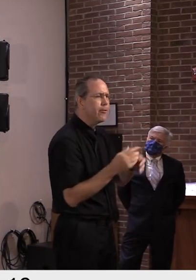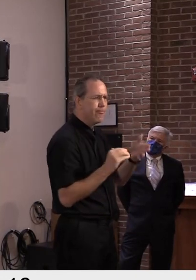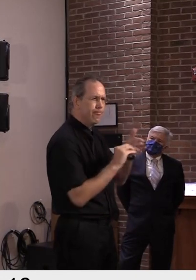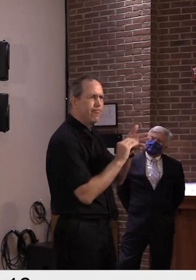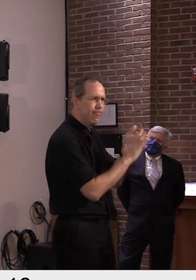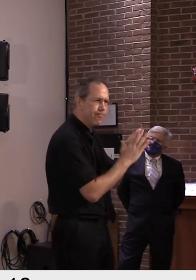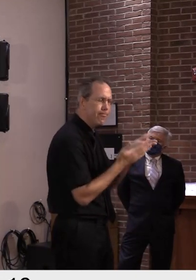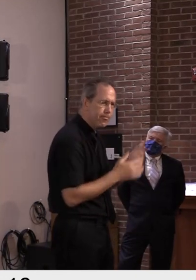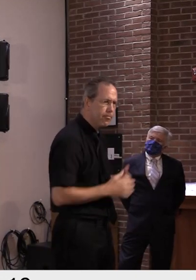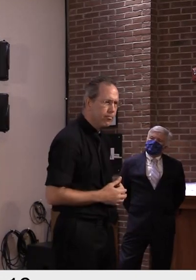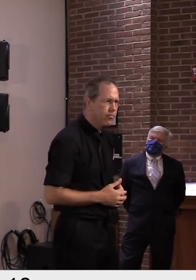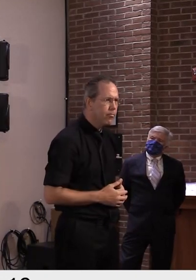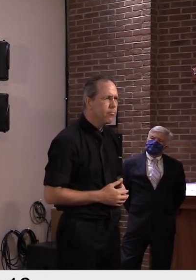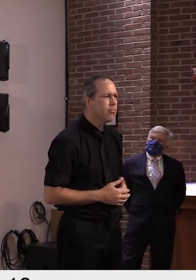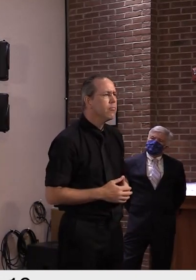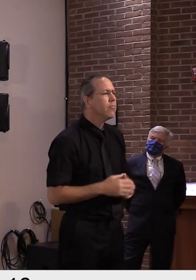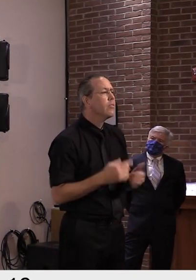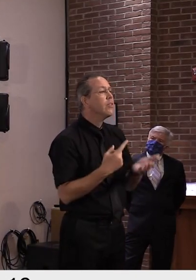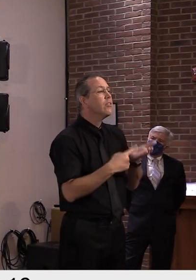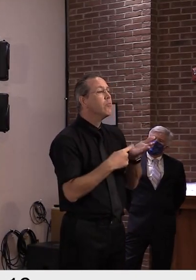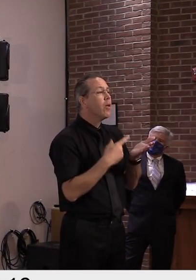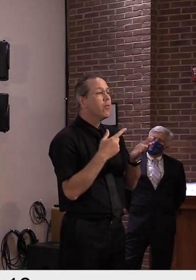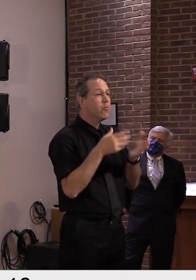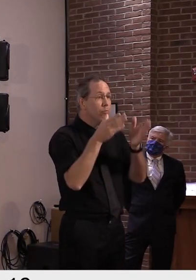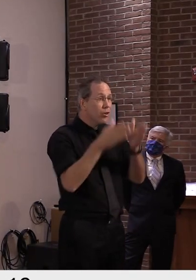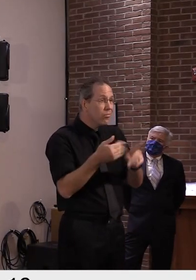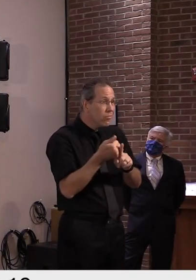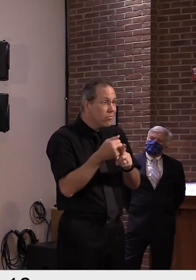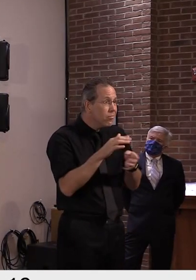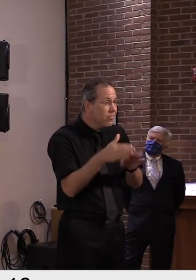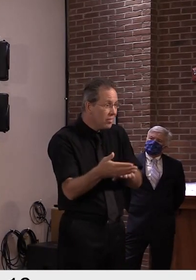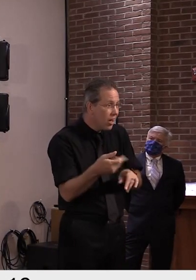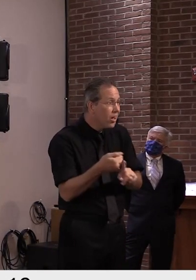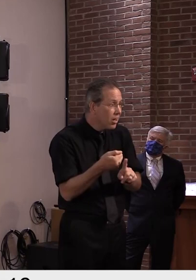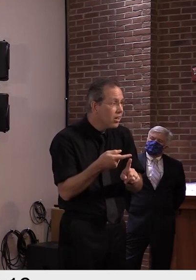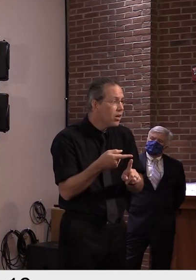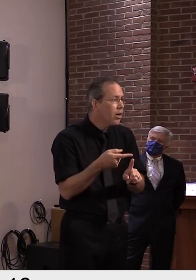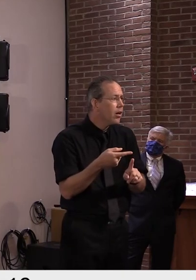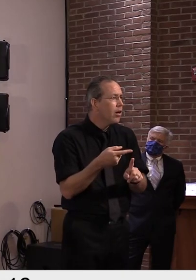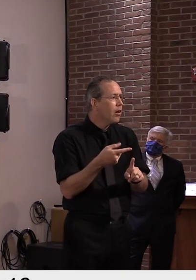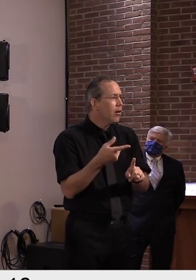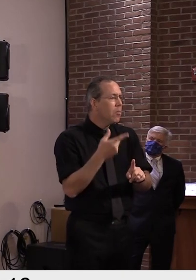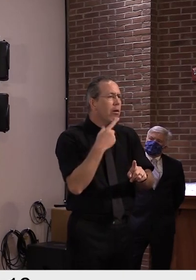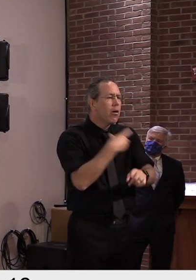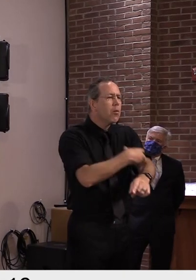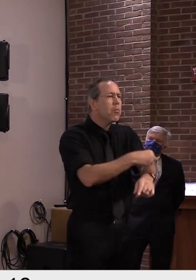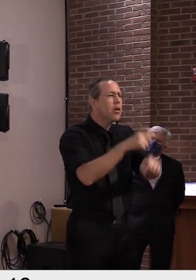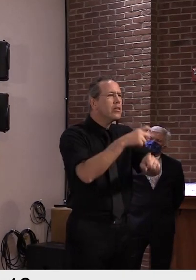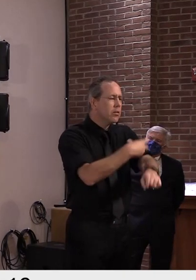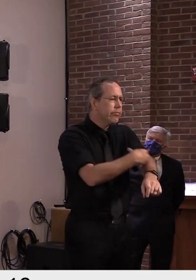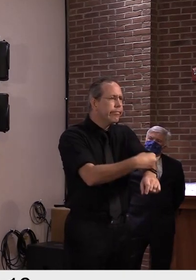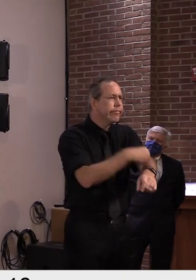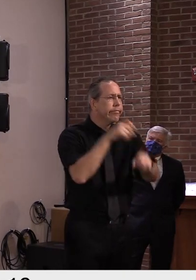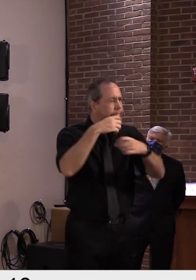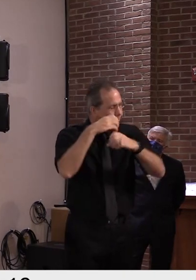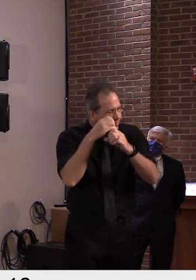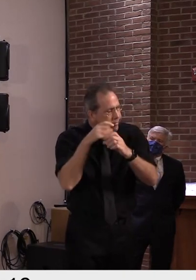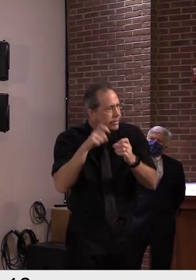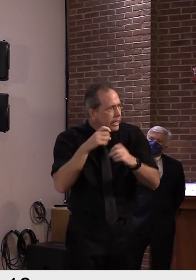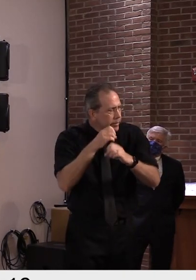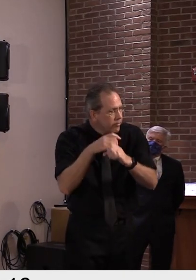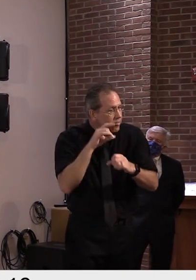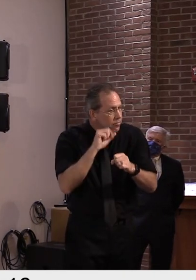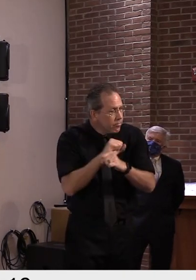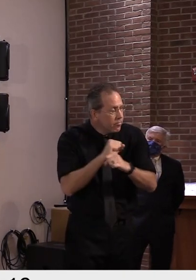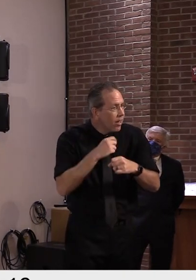to test for COVID at the time of death, just so they can be sure that it had no role in that person's